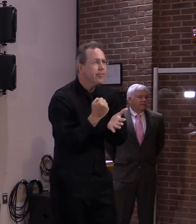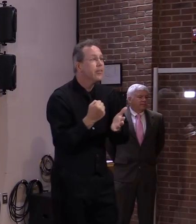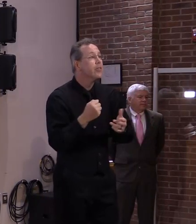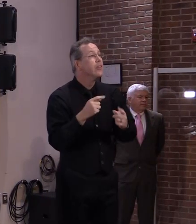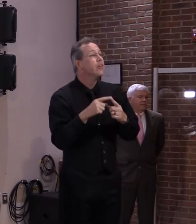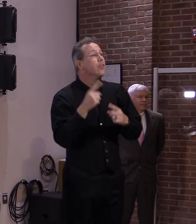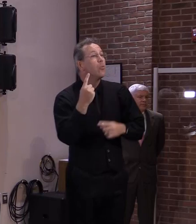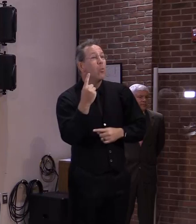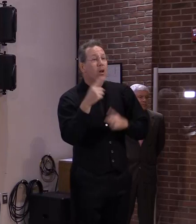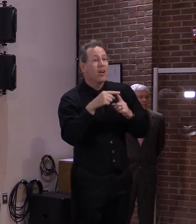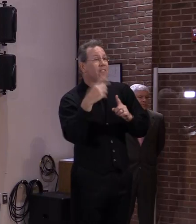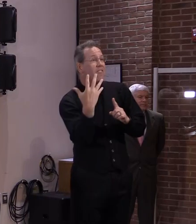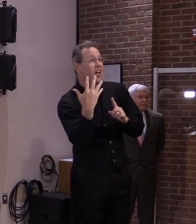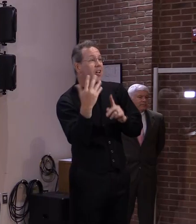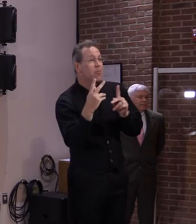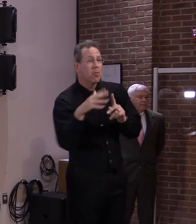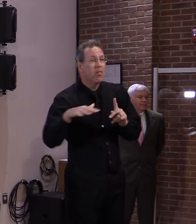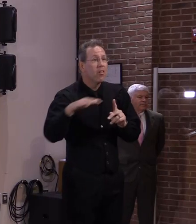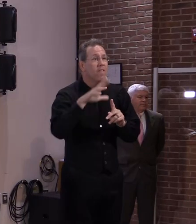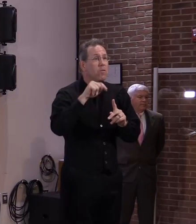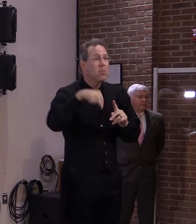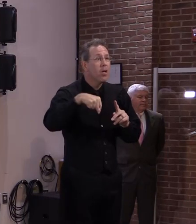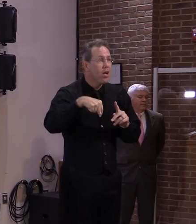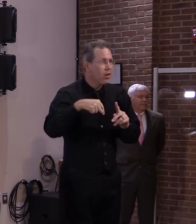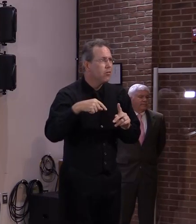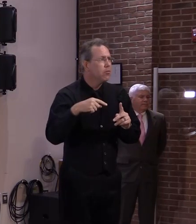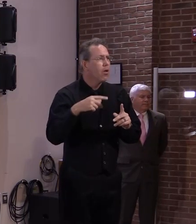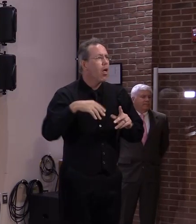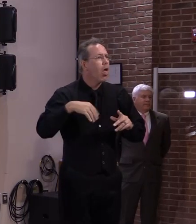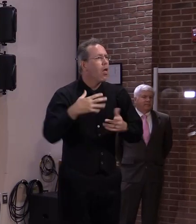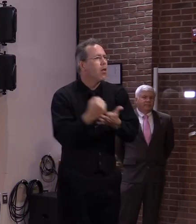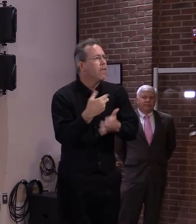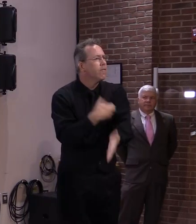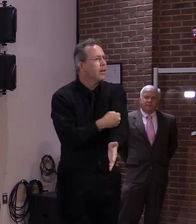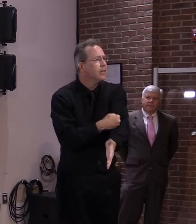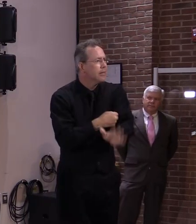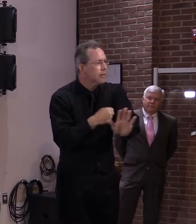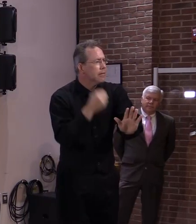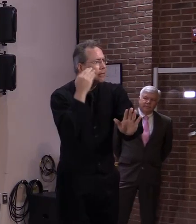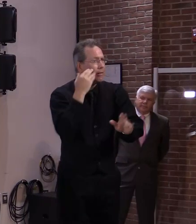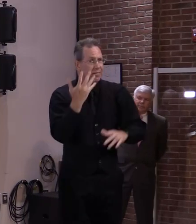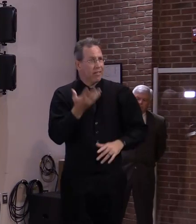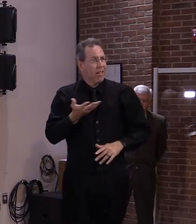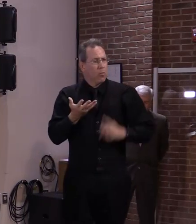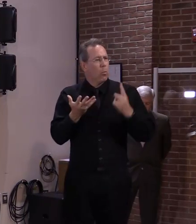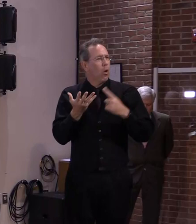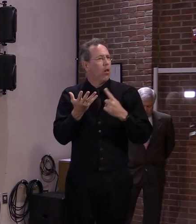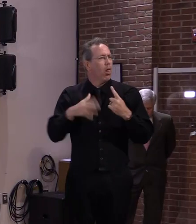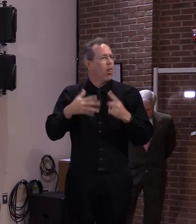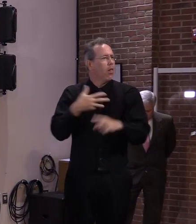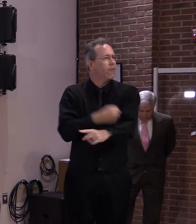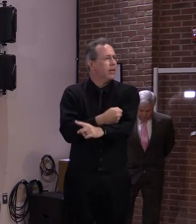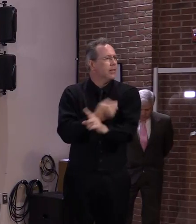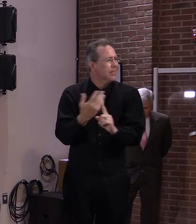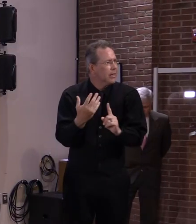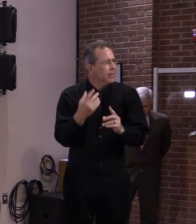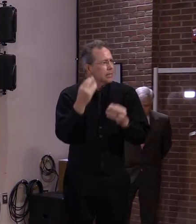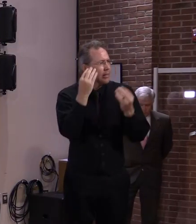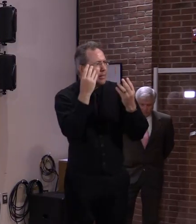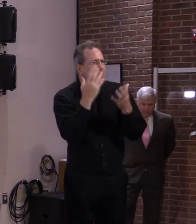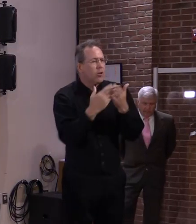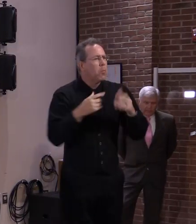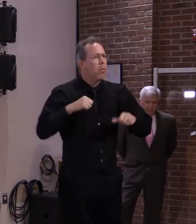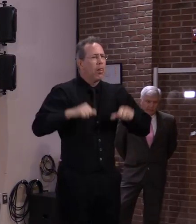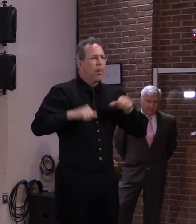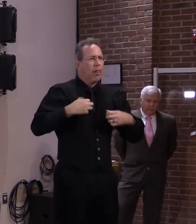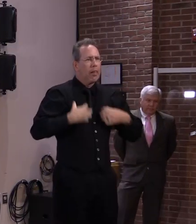to be vaccinated have yet to take that step. If you still have questions, visit our website or talk to